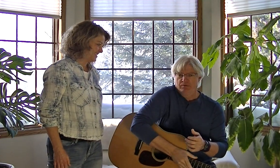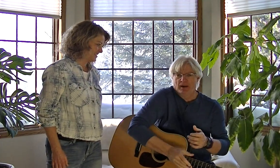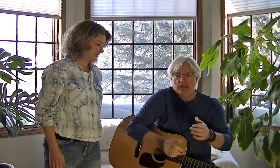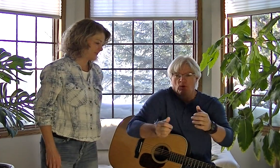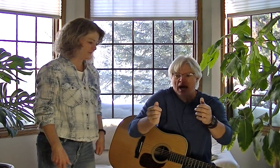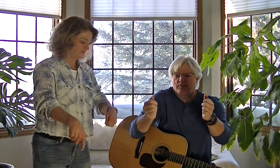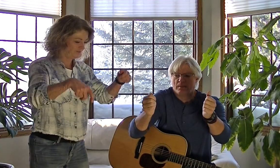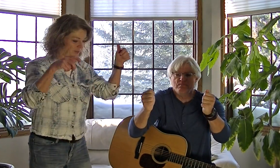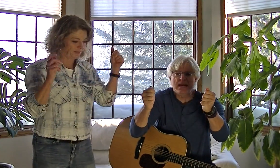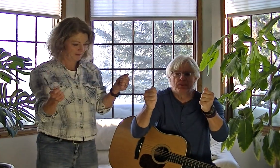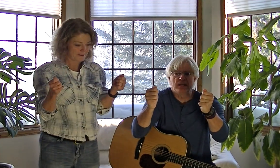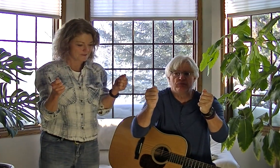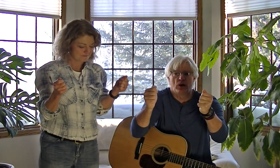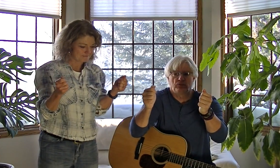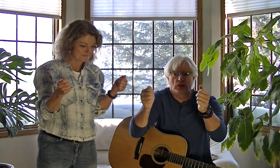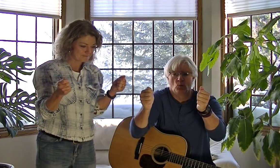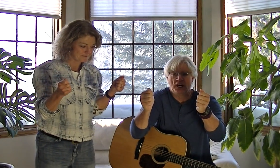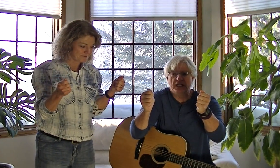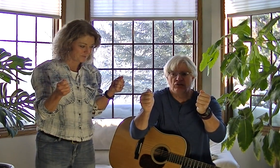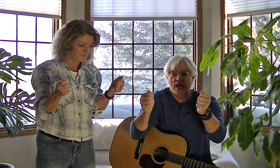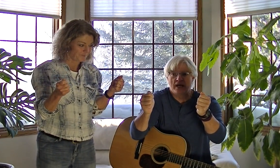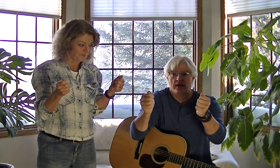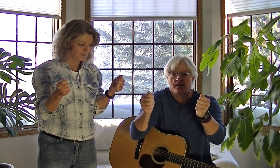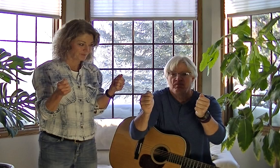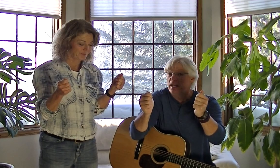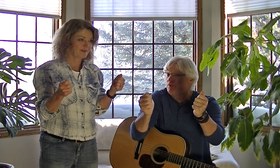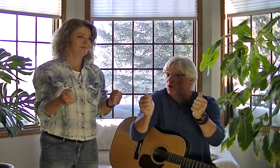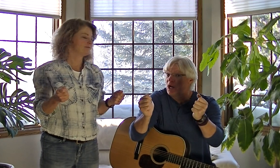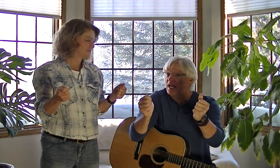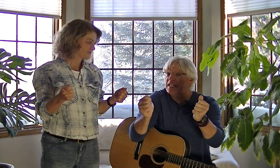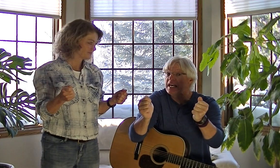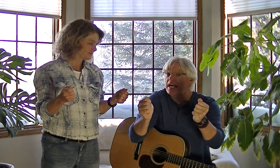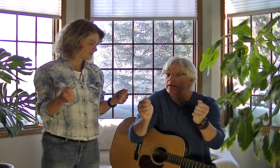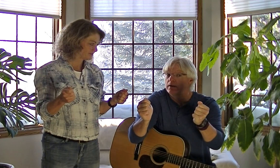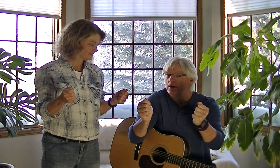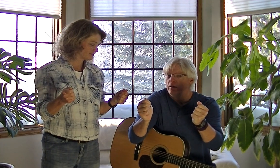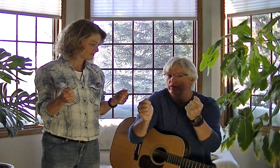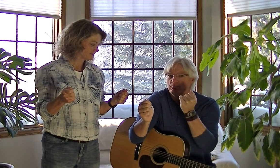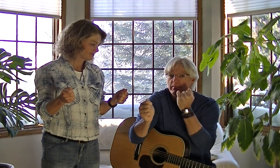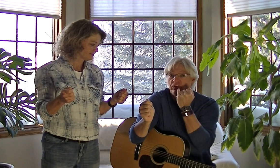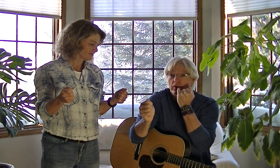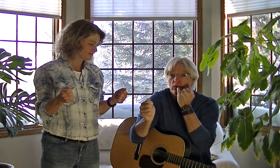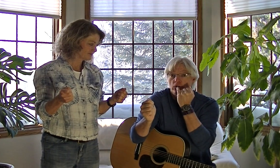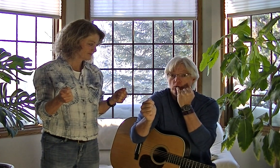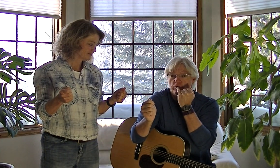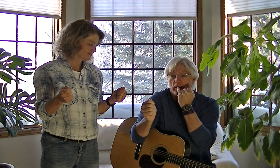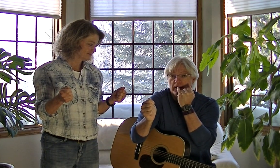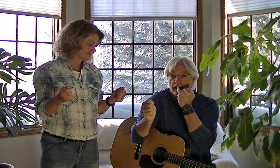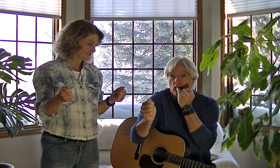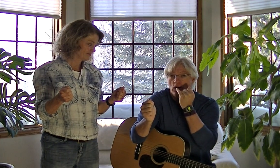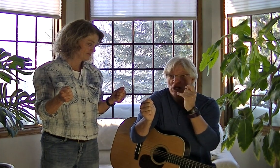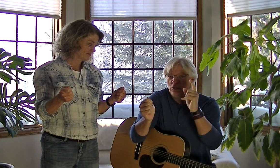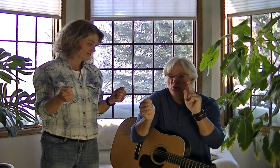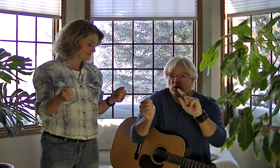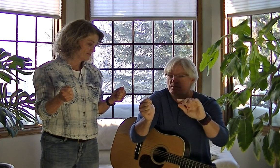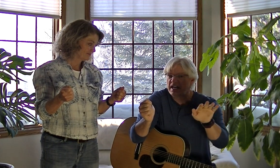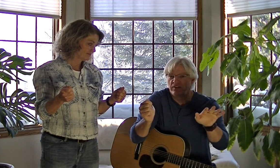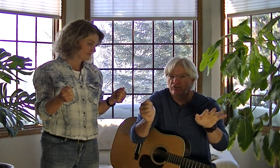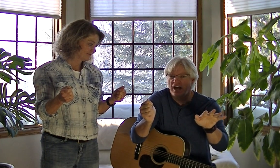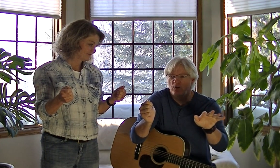anybody grab a make-believe drumstick, one in each hand, and if you're a lucky kid that's missing a tooth right now, you can make this sound